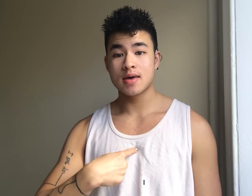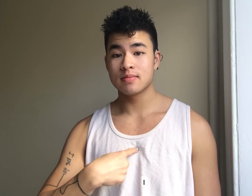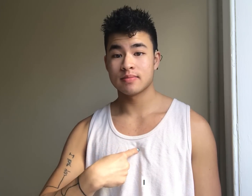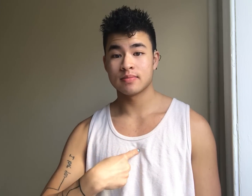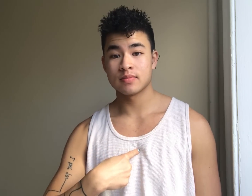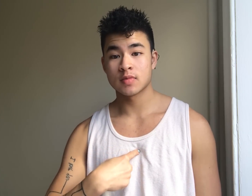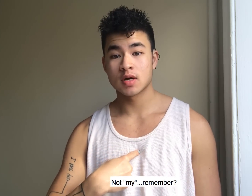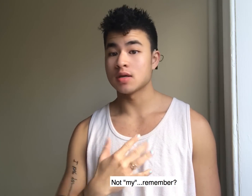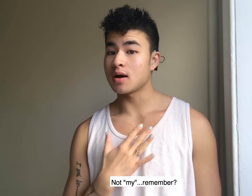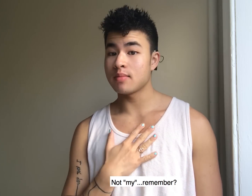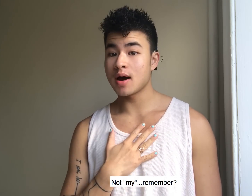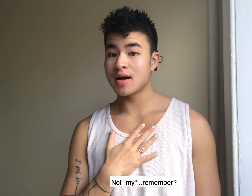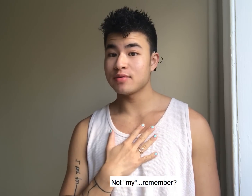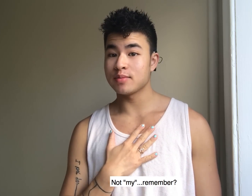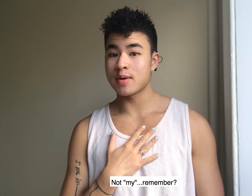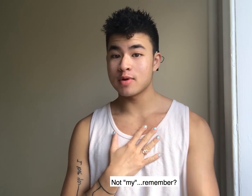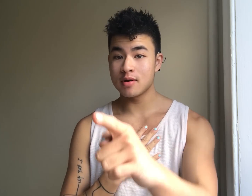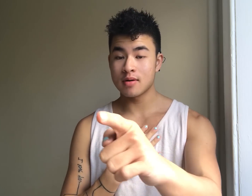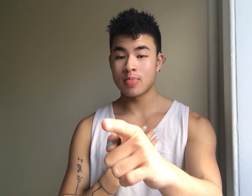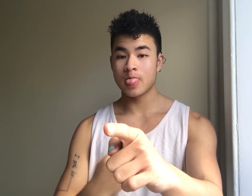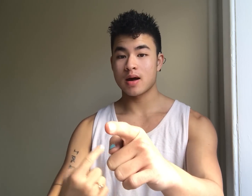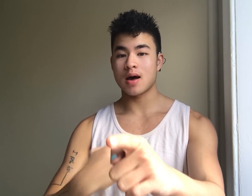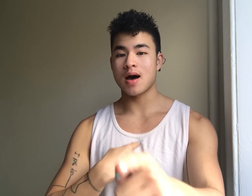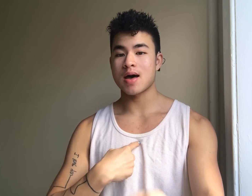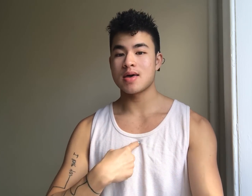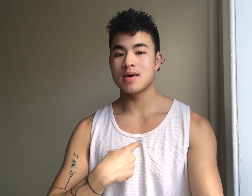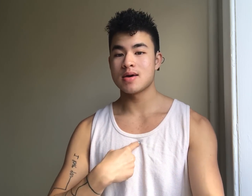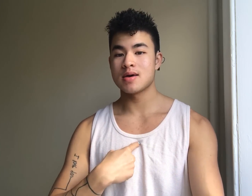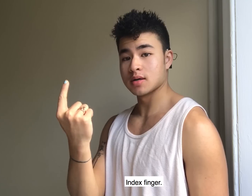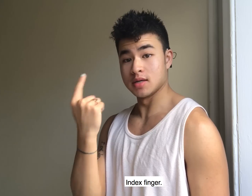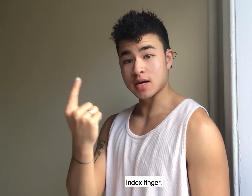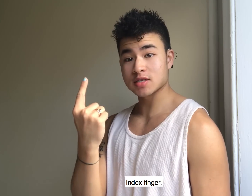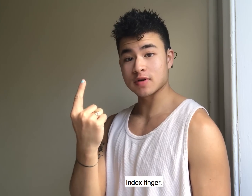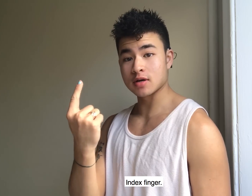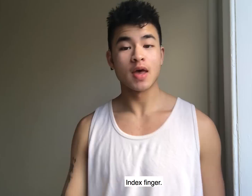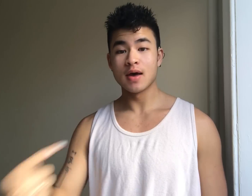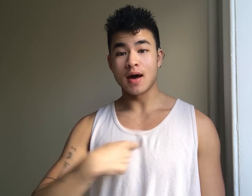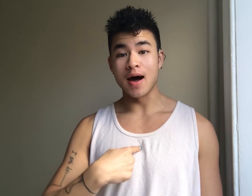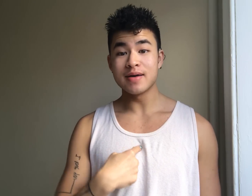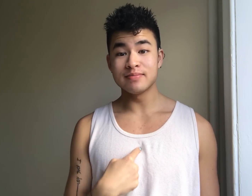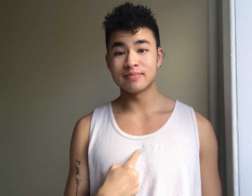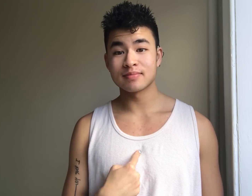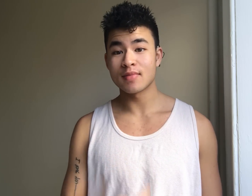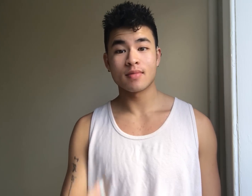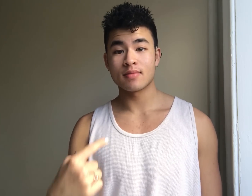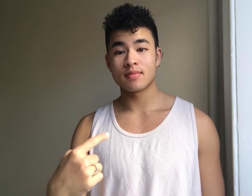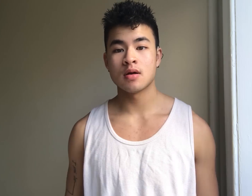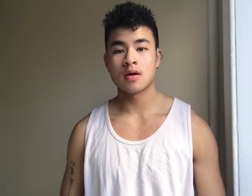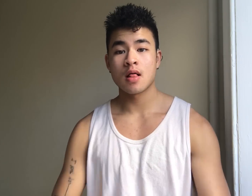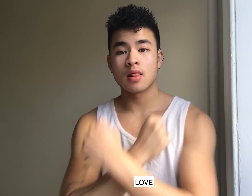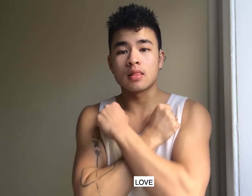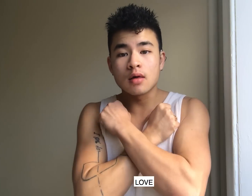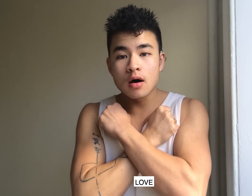not my remember I index finger I love